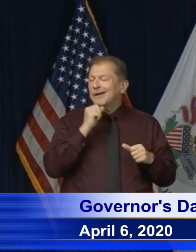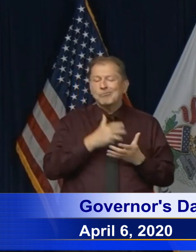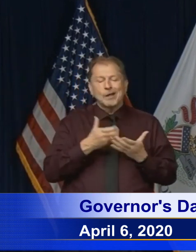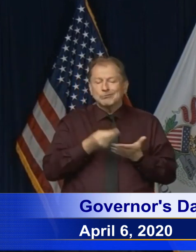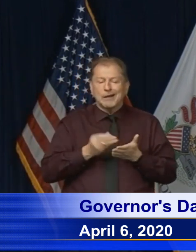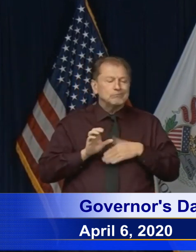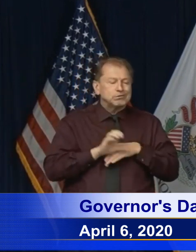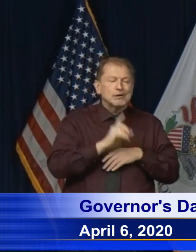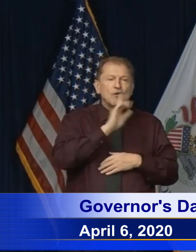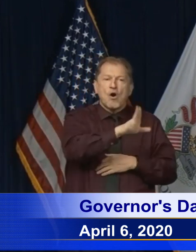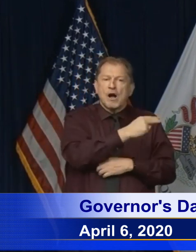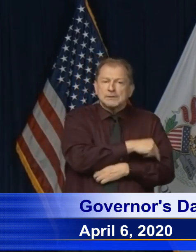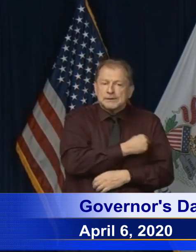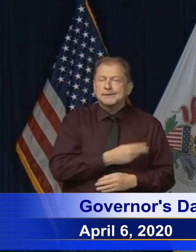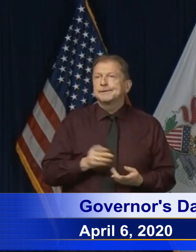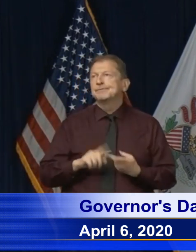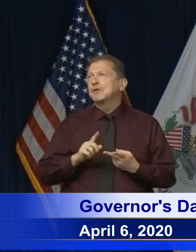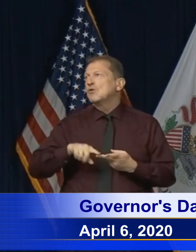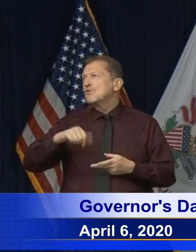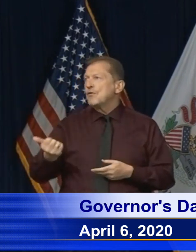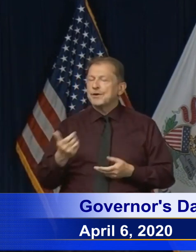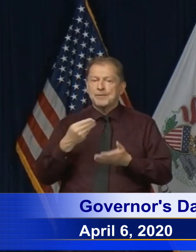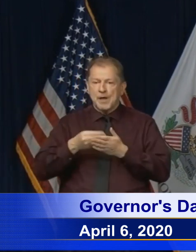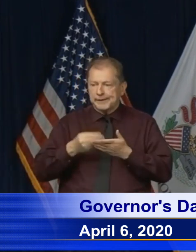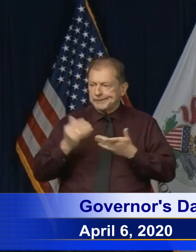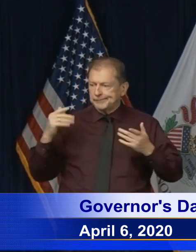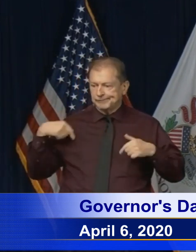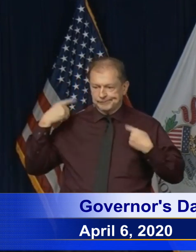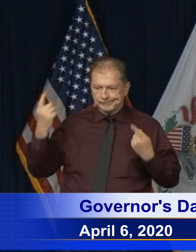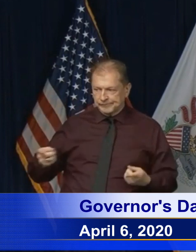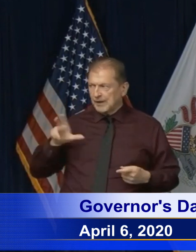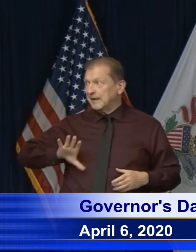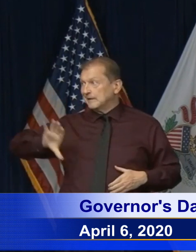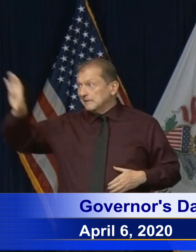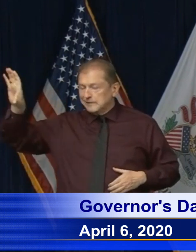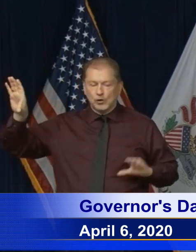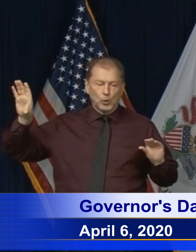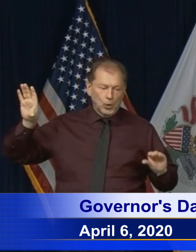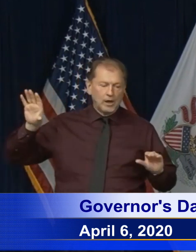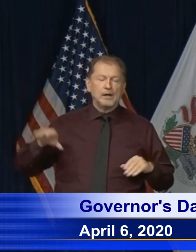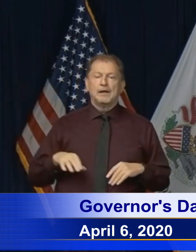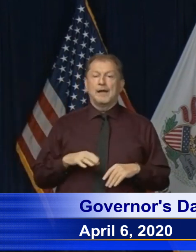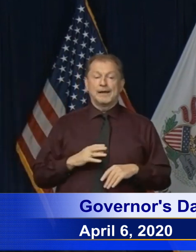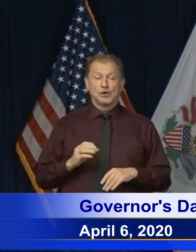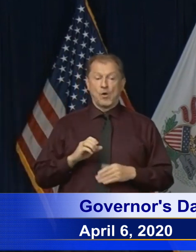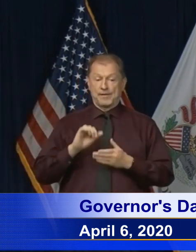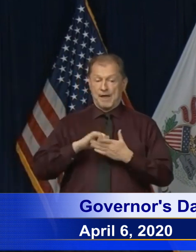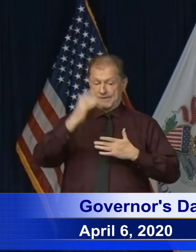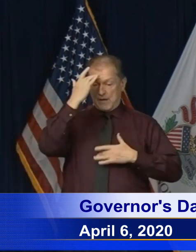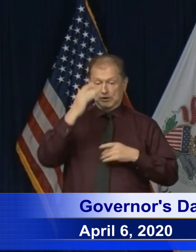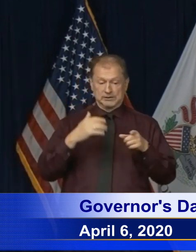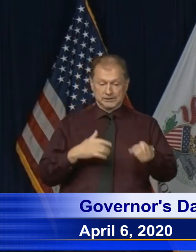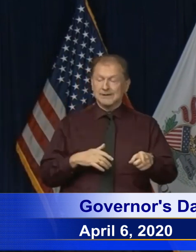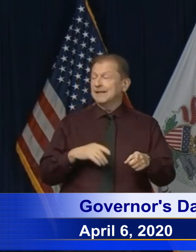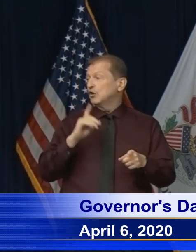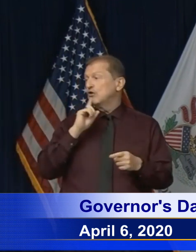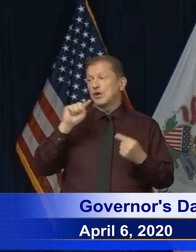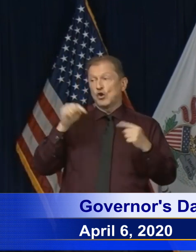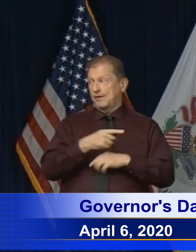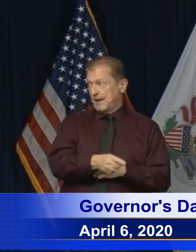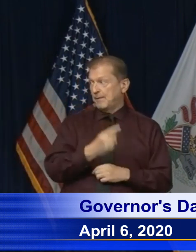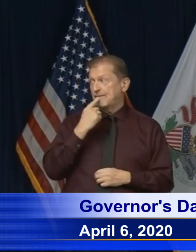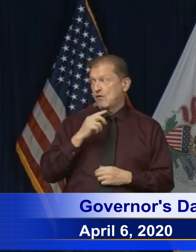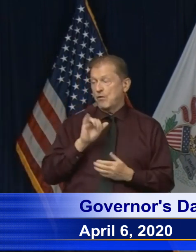those have, uh, both come together. This virus has had this terrible effect on the African American community because of those two things.